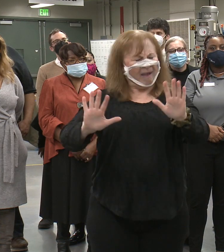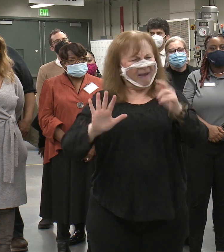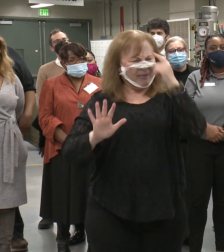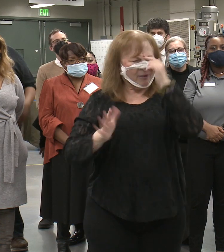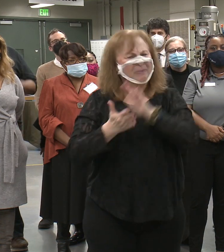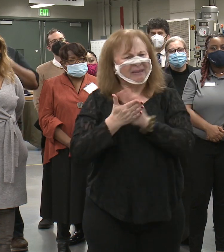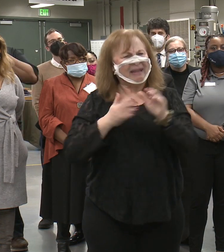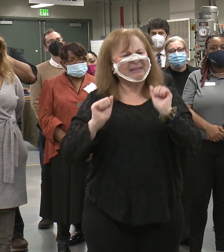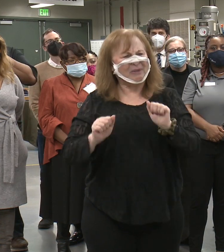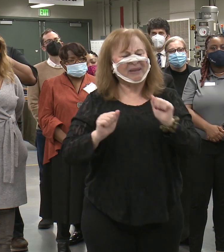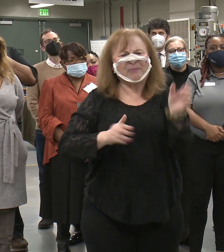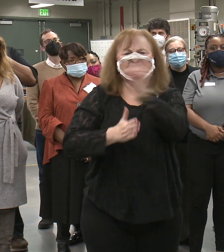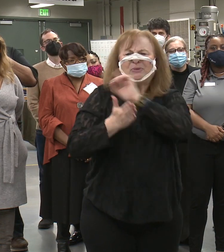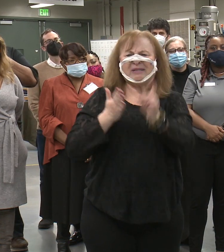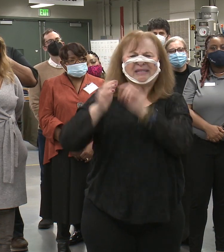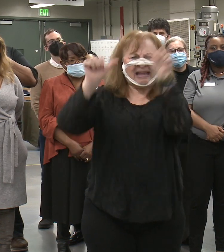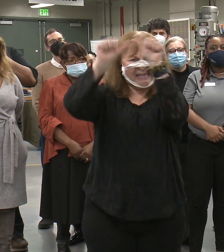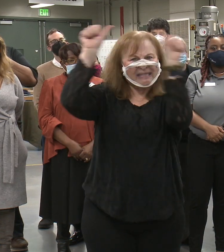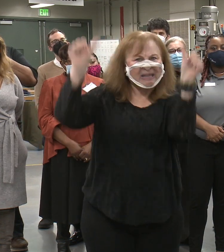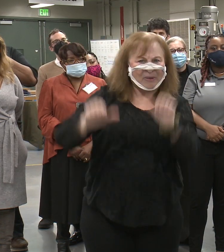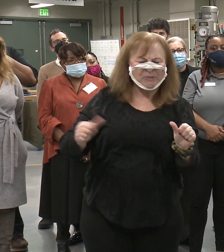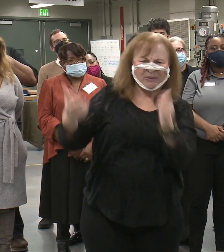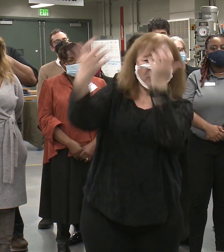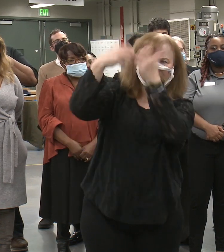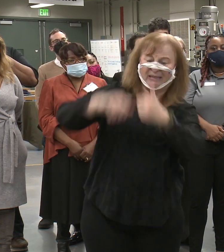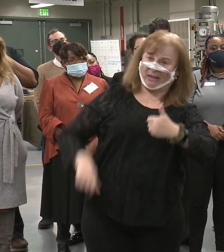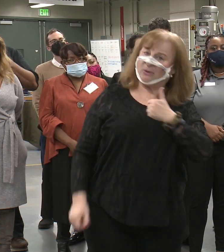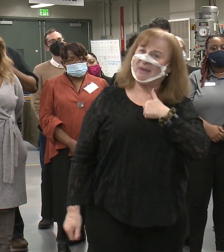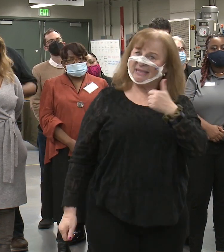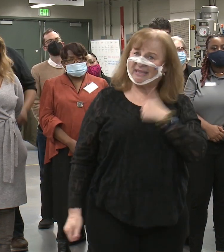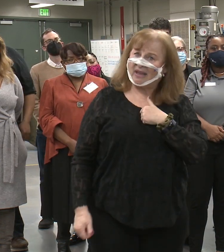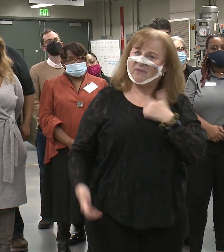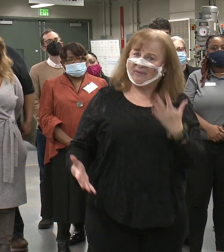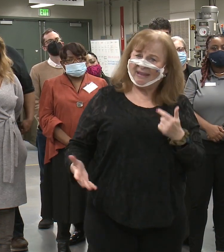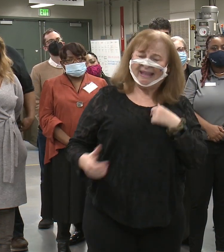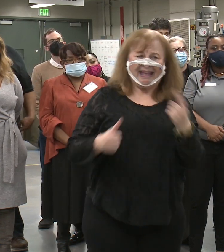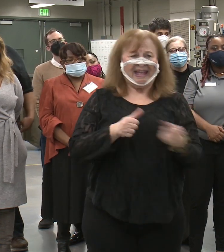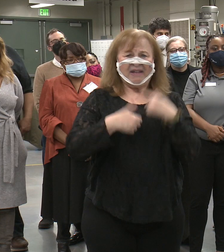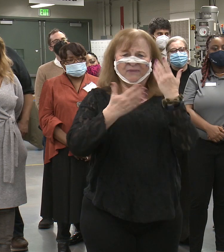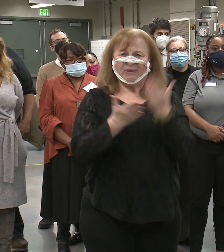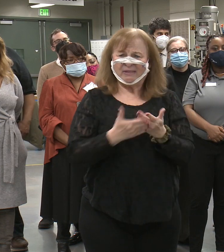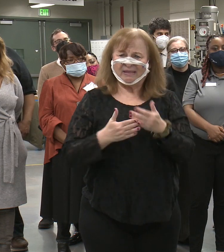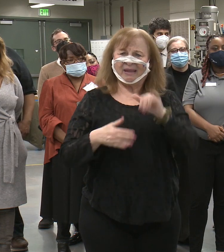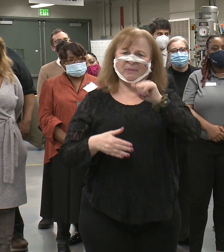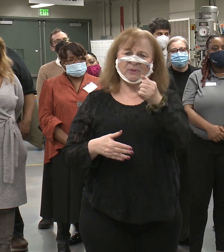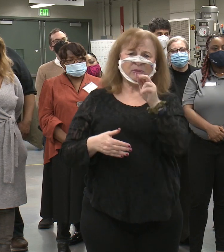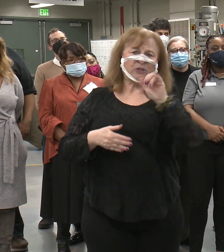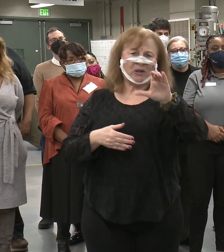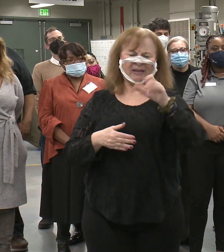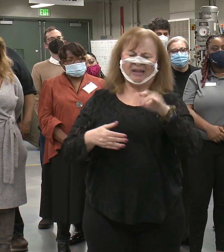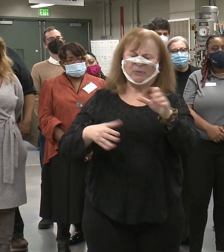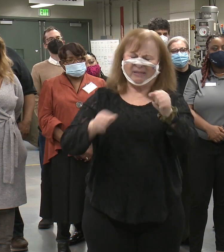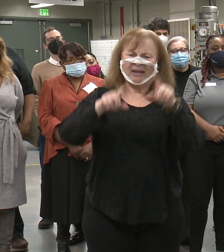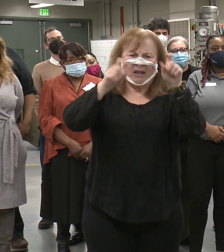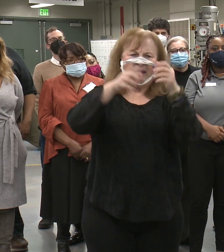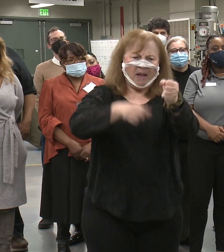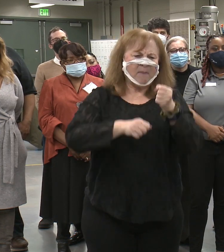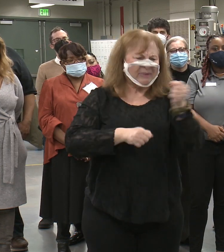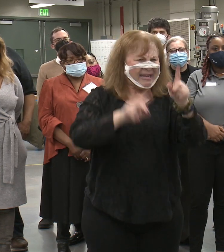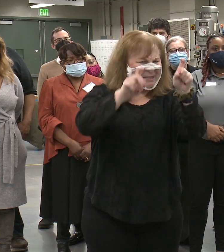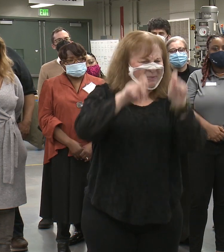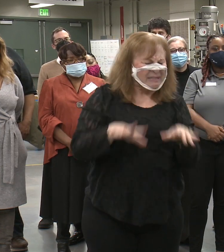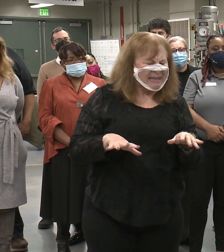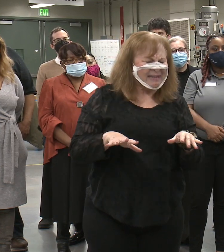nice to be able to design a sculpture and put it together myself. When I first came to Jock, I had to take a placement test that would